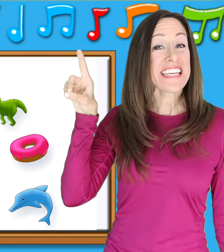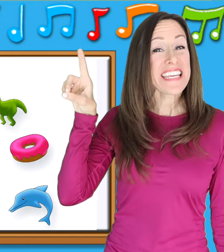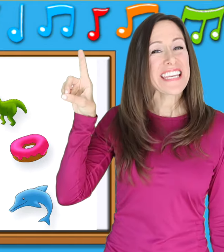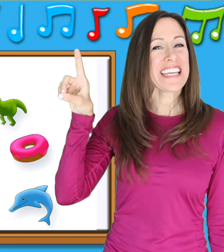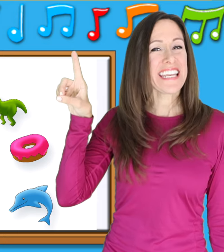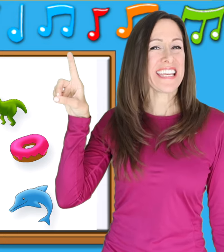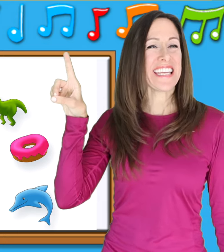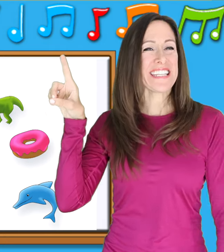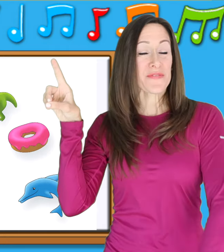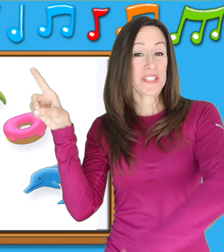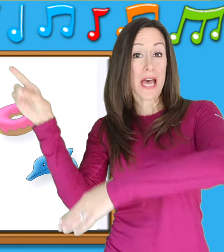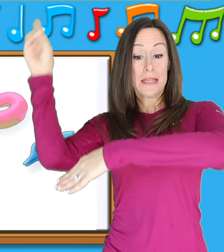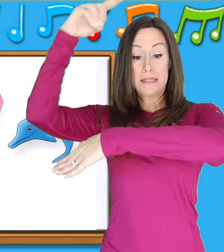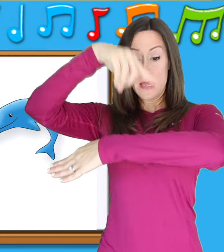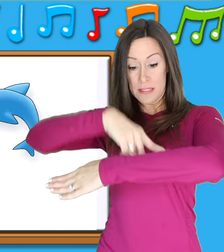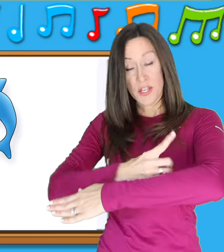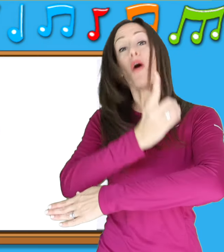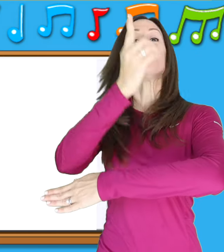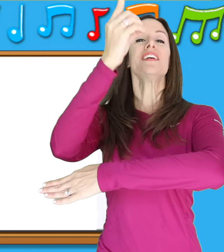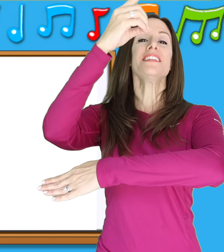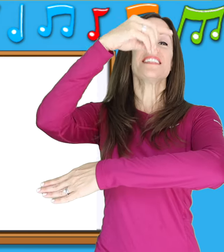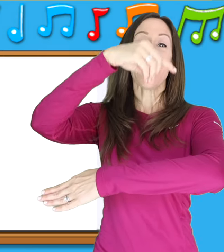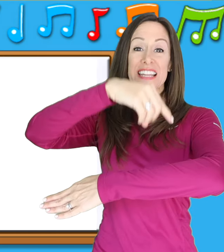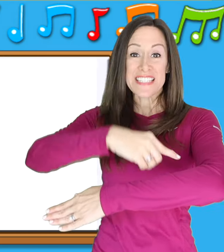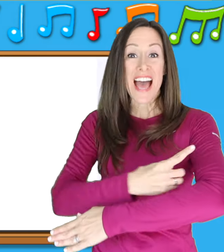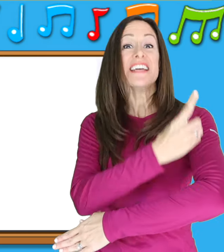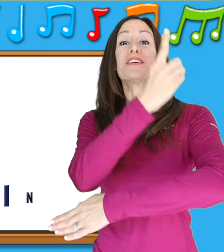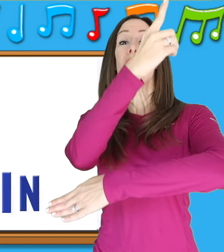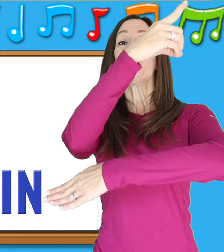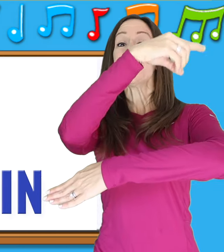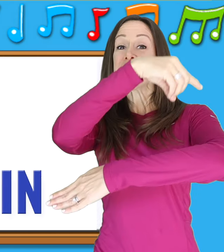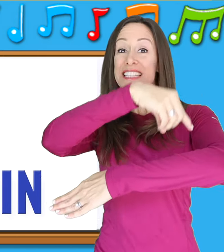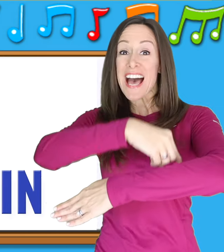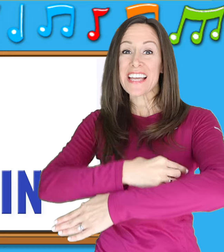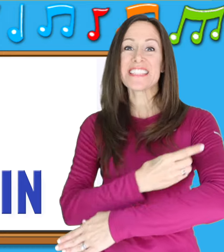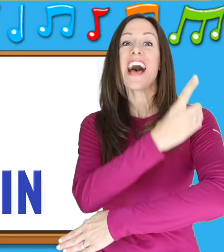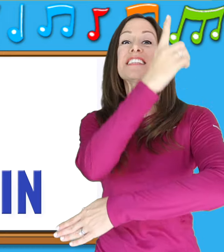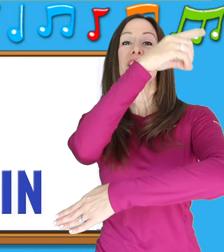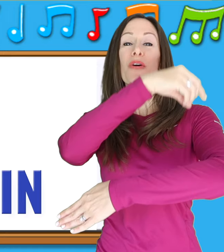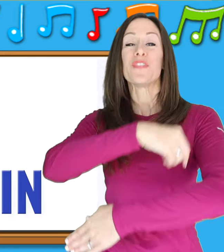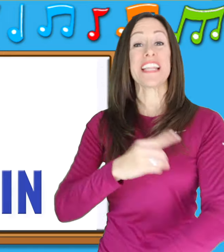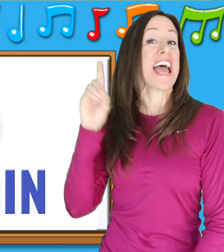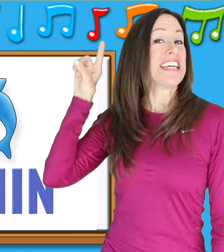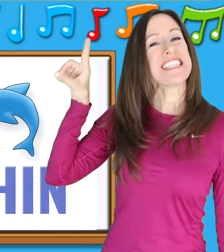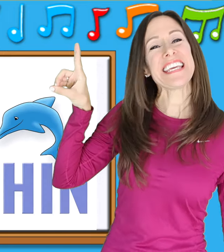is for d-d-d-dolphin, d-d-dolphin, d-d-dolphin D